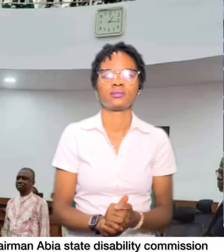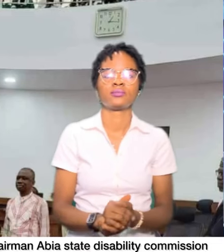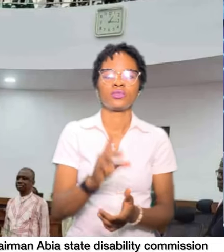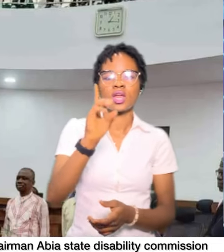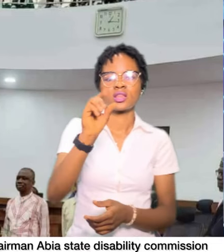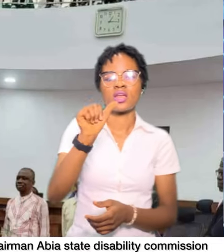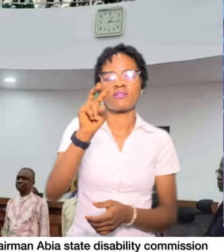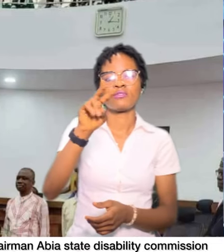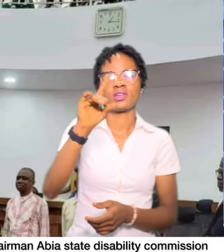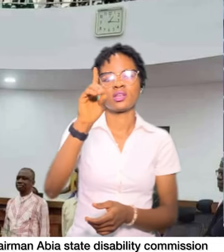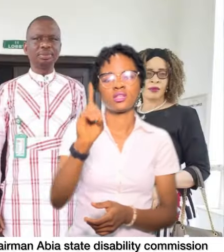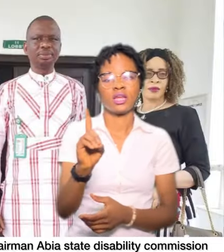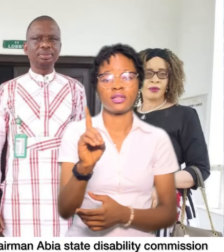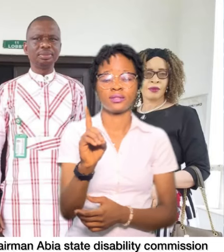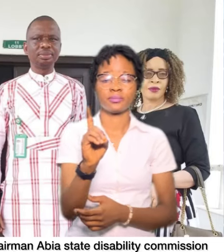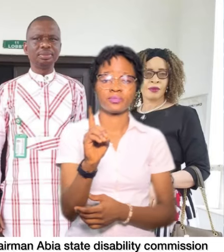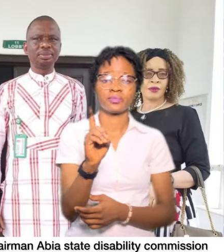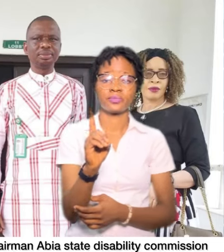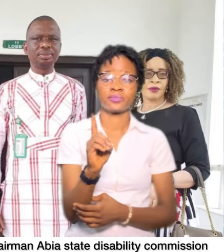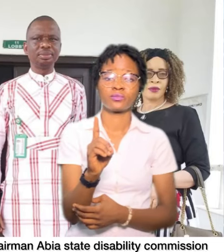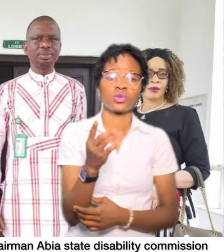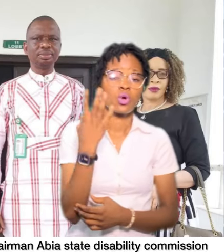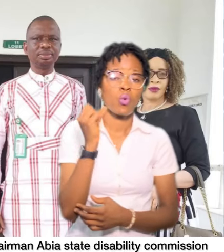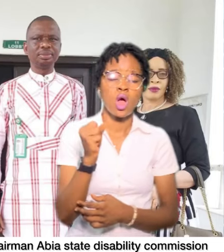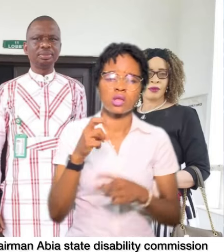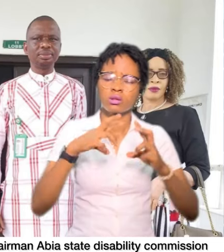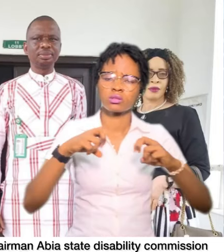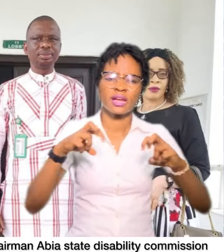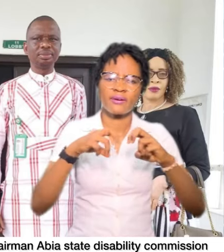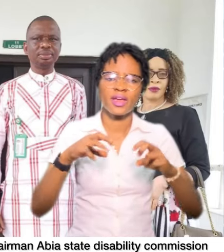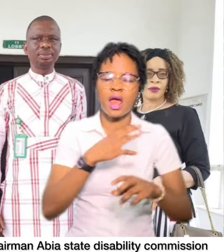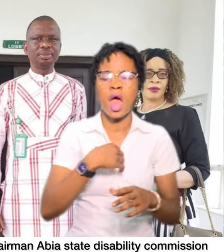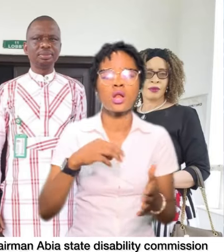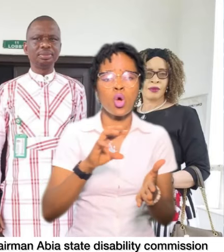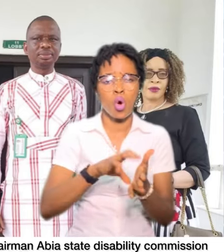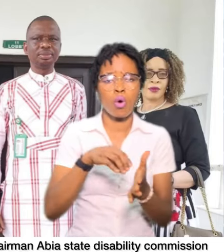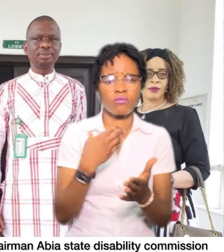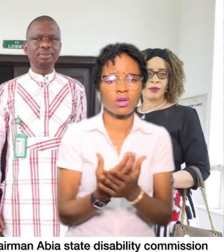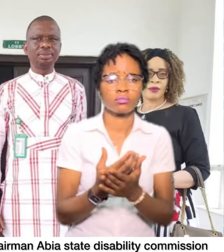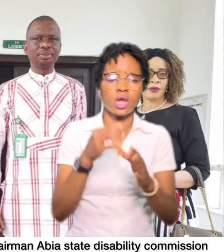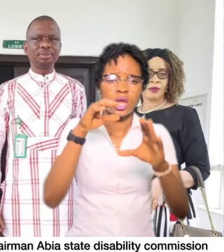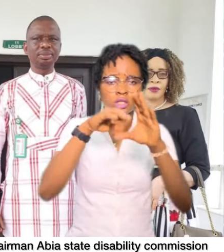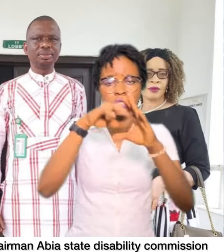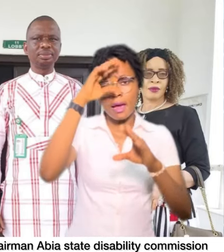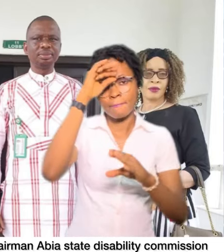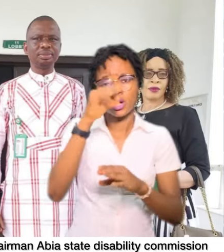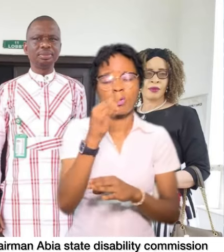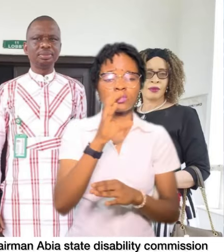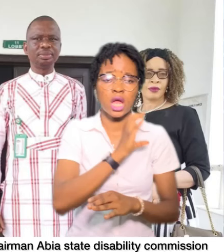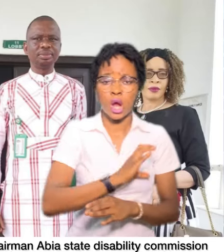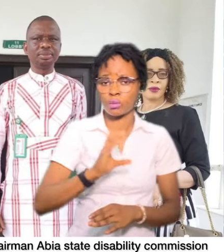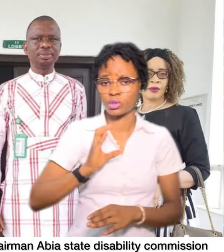David Obina Ayaele was approved and confirmed Chairman of the Commission.